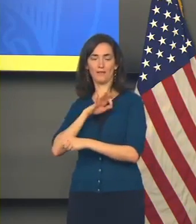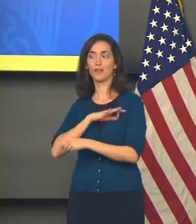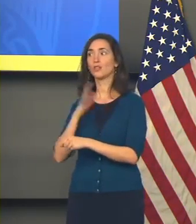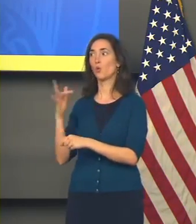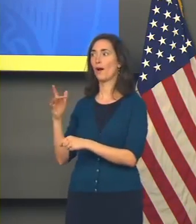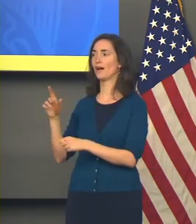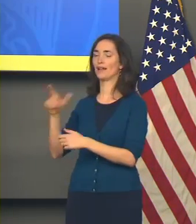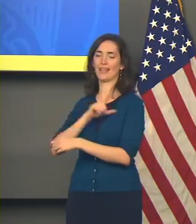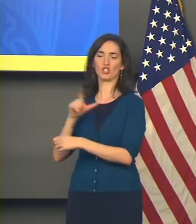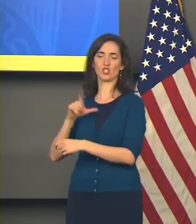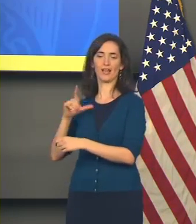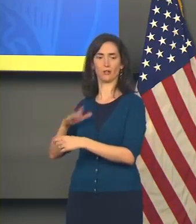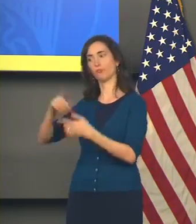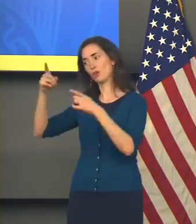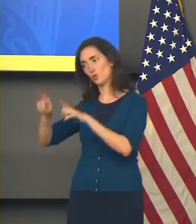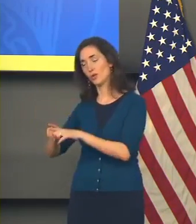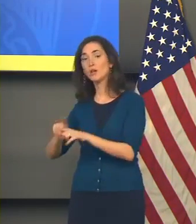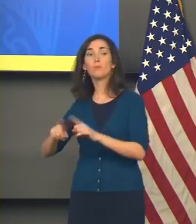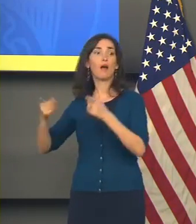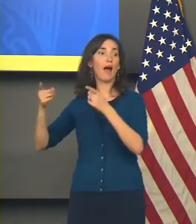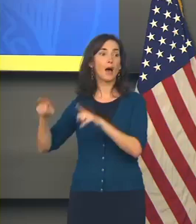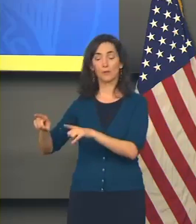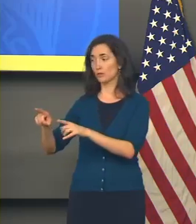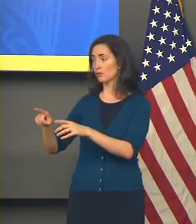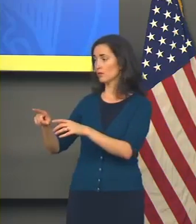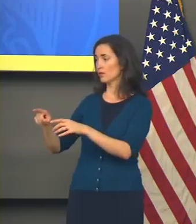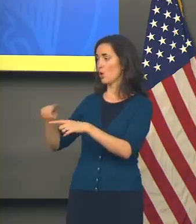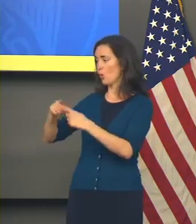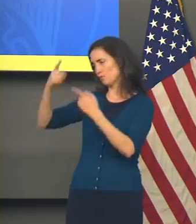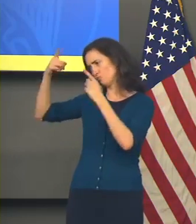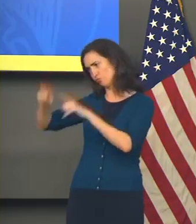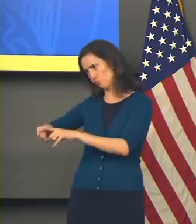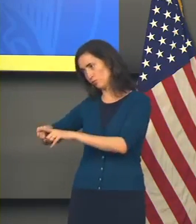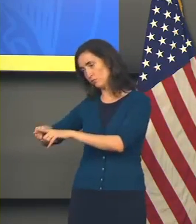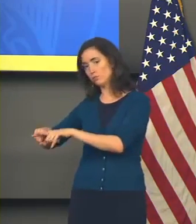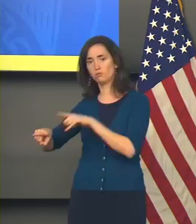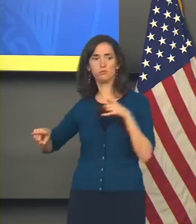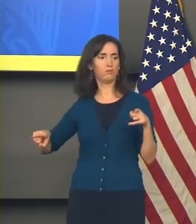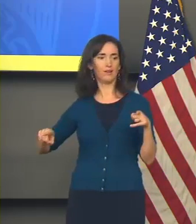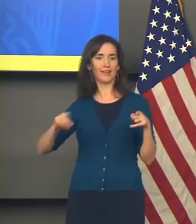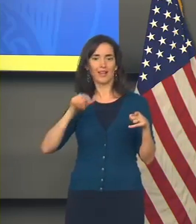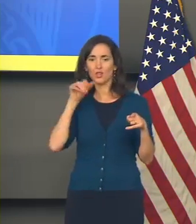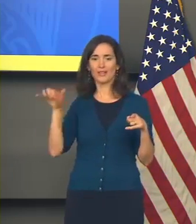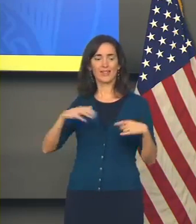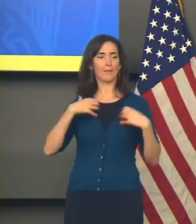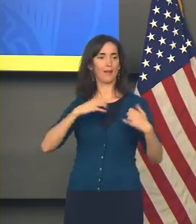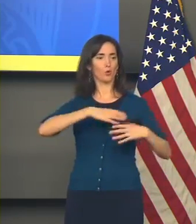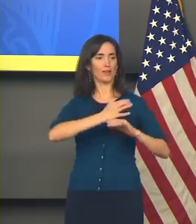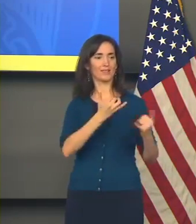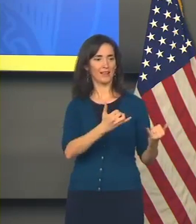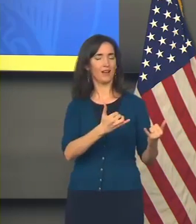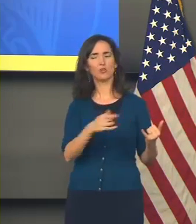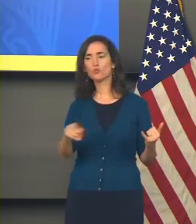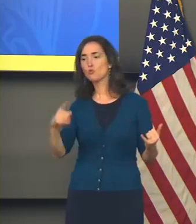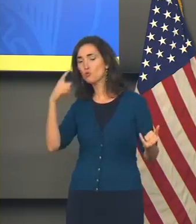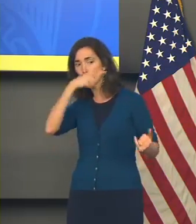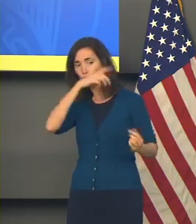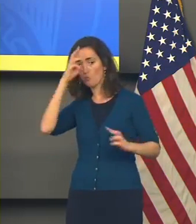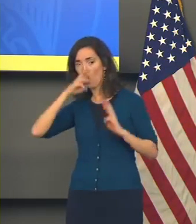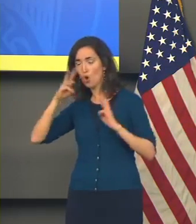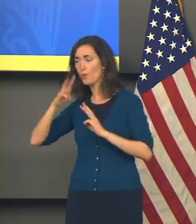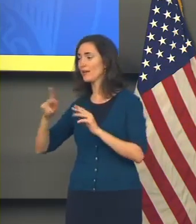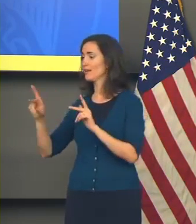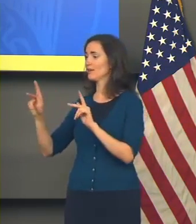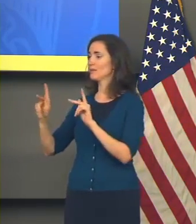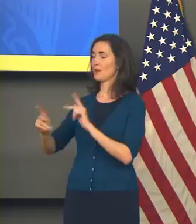when that deal was struck, we weren't in this health crisis that we're in right now. Do you have any worries that kicking those people